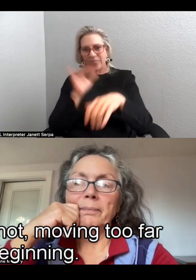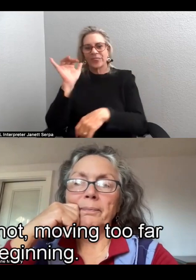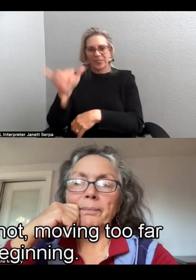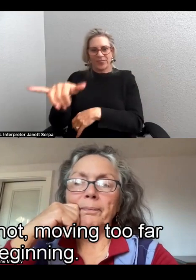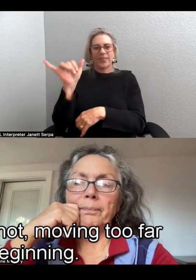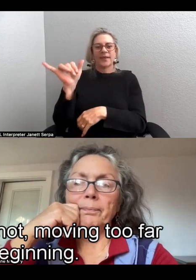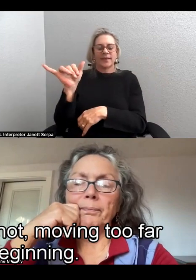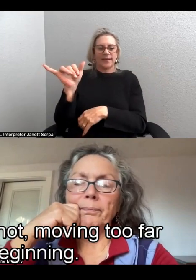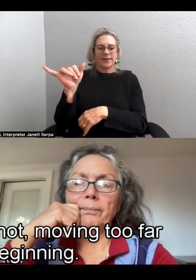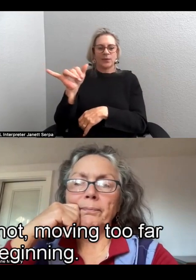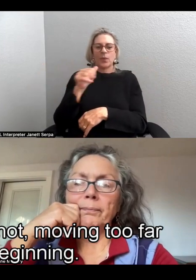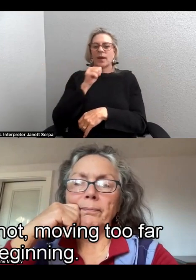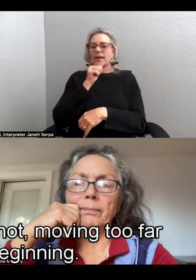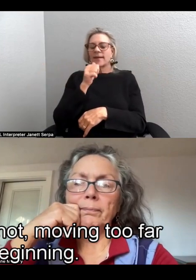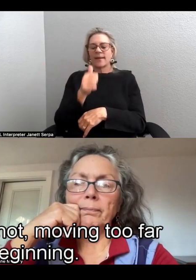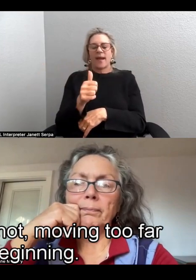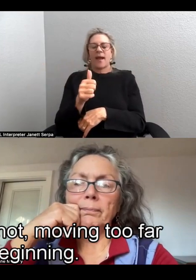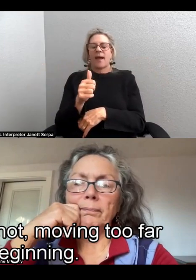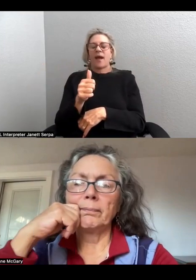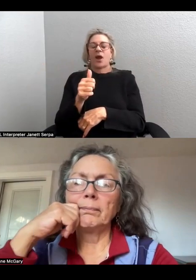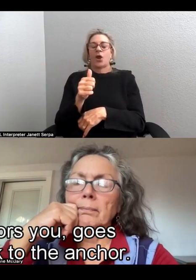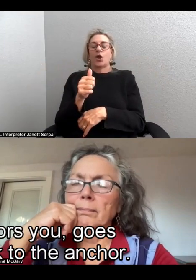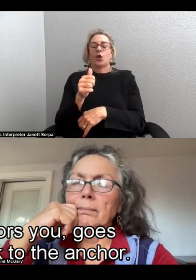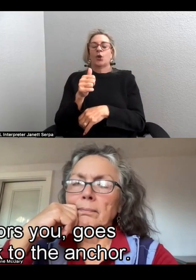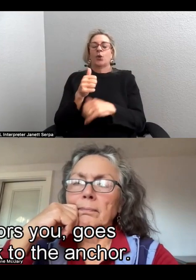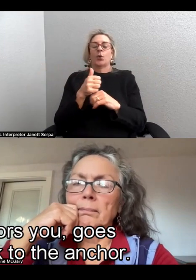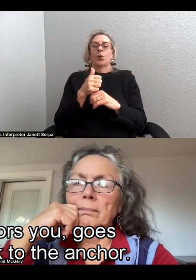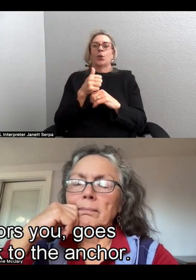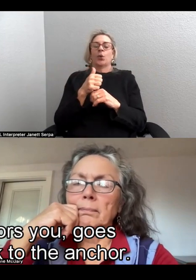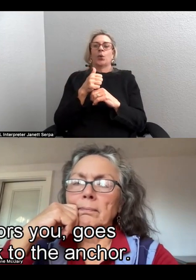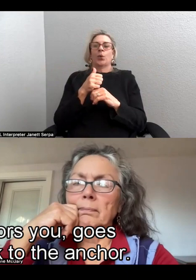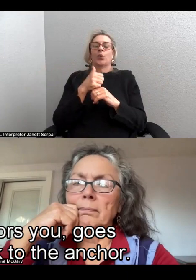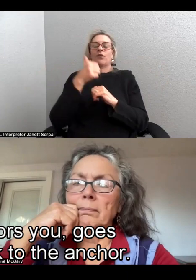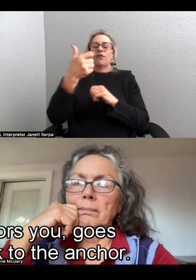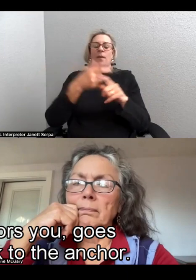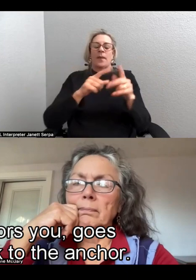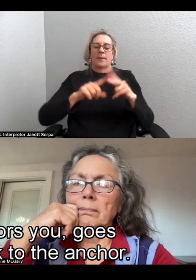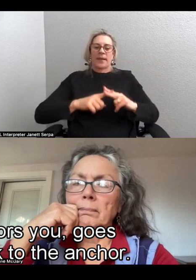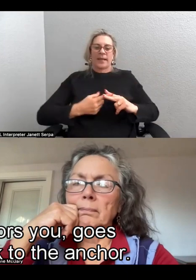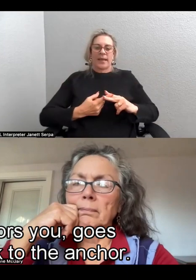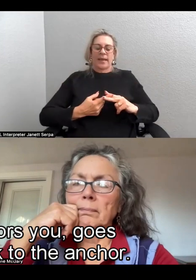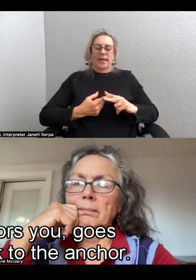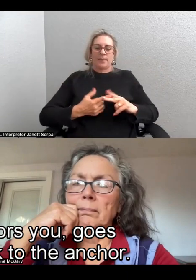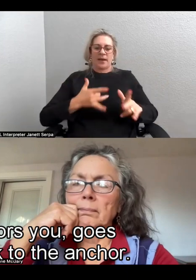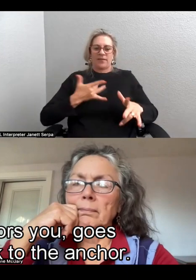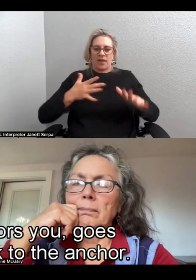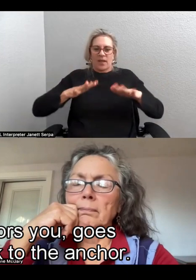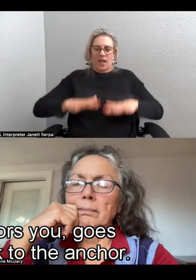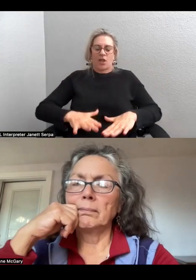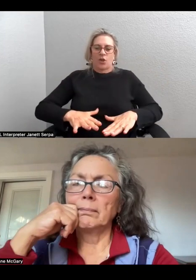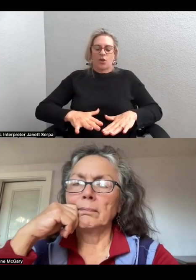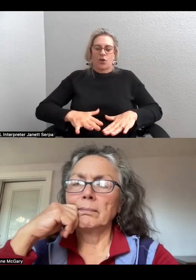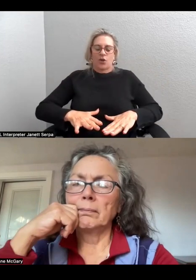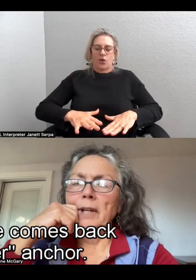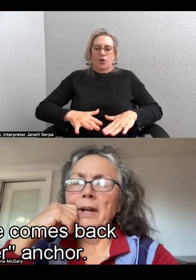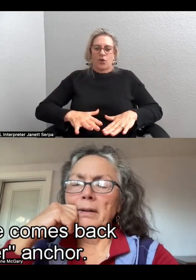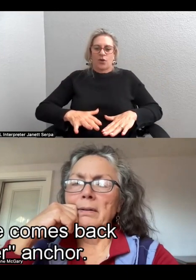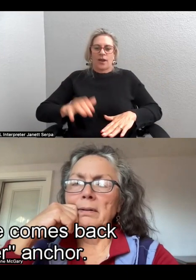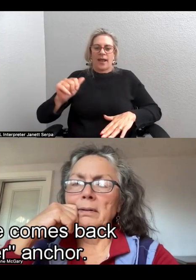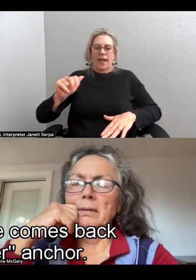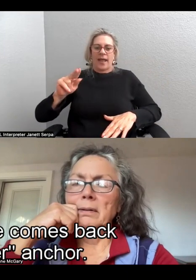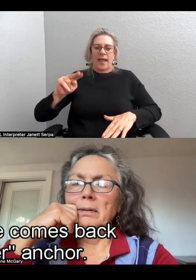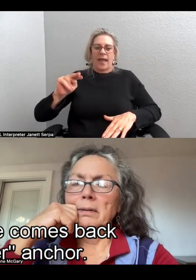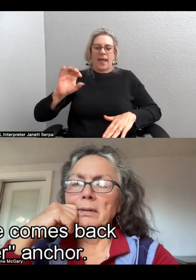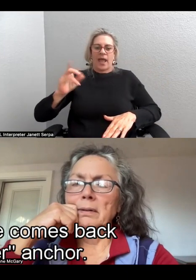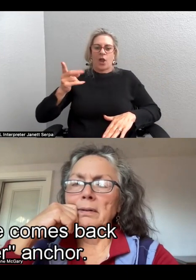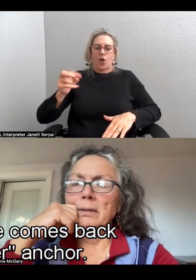So, we're not moving too far from the beginning. It still, it anchors you, comes back to the anchor. Every